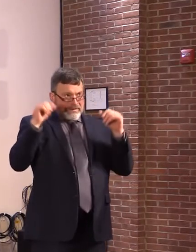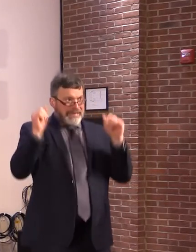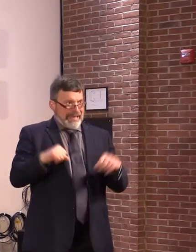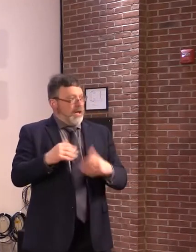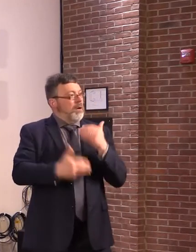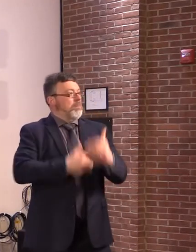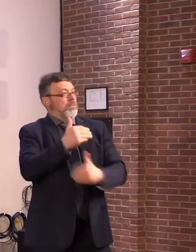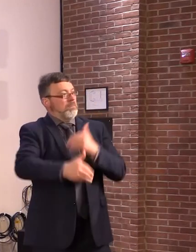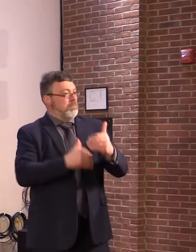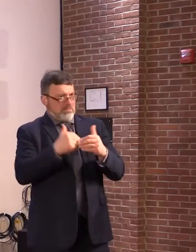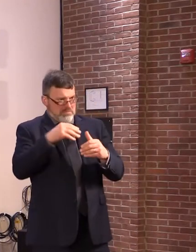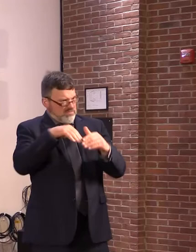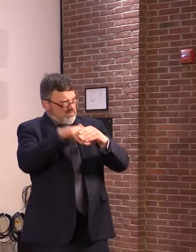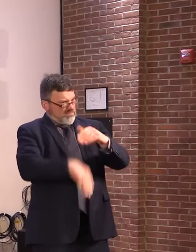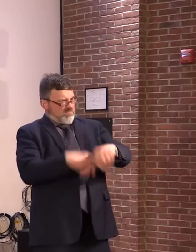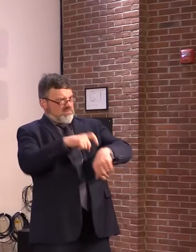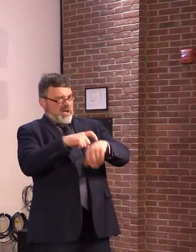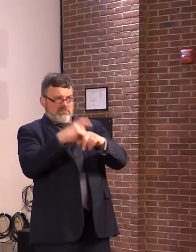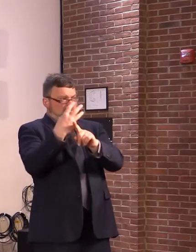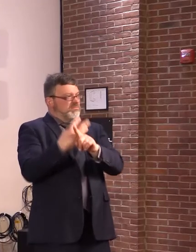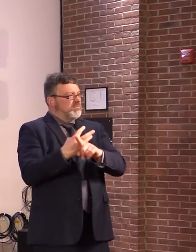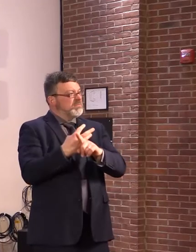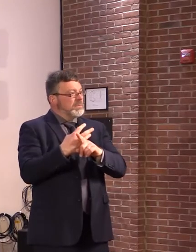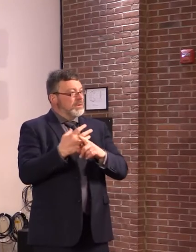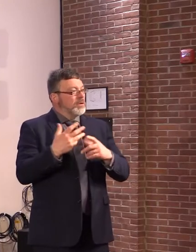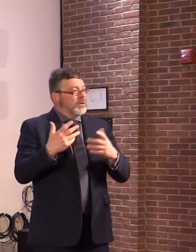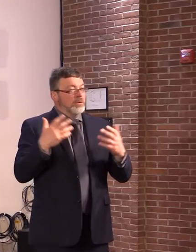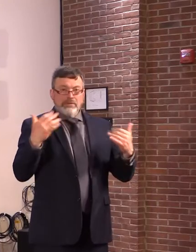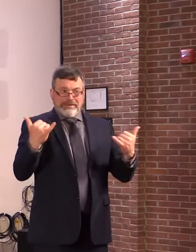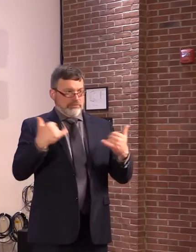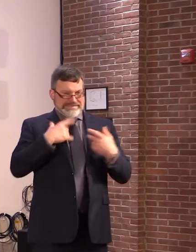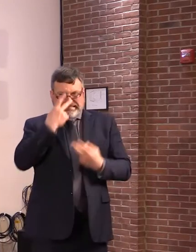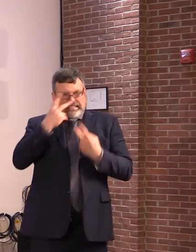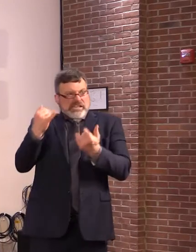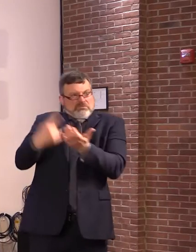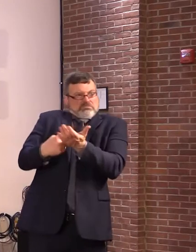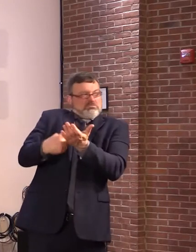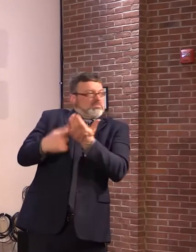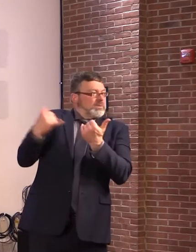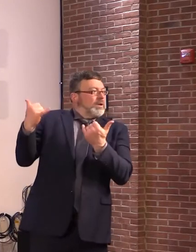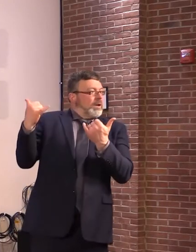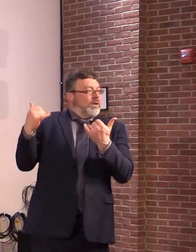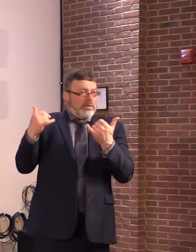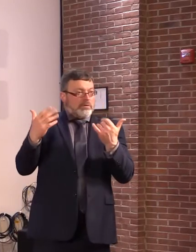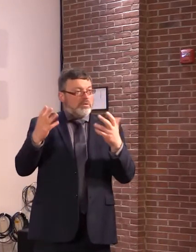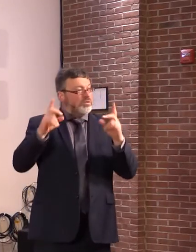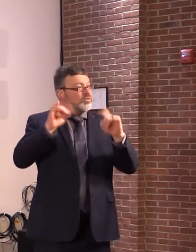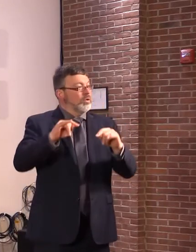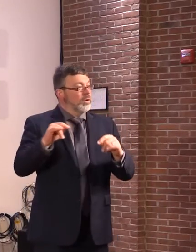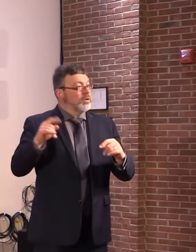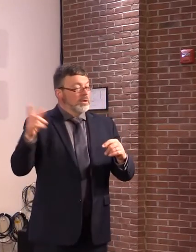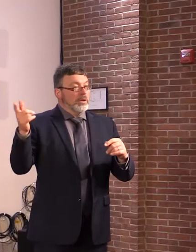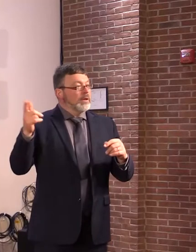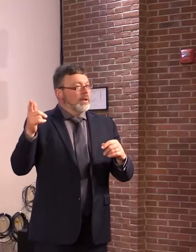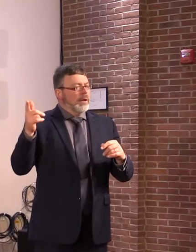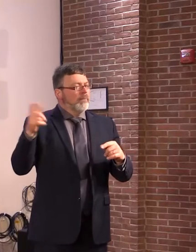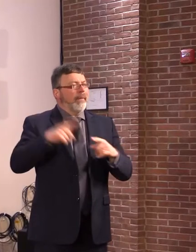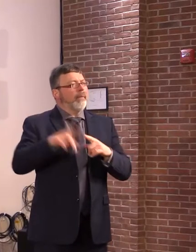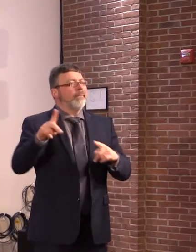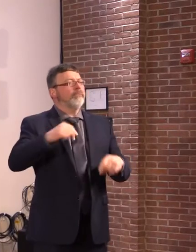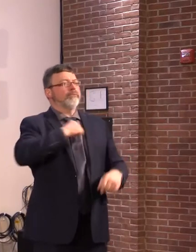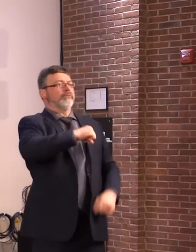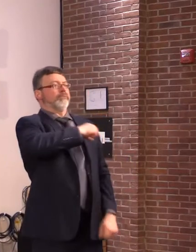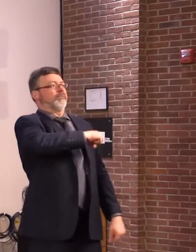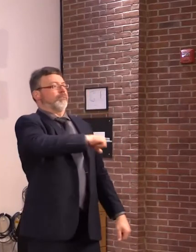year or so remotely are now coming to fruition. And not everyone's happy. Not everyone understands what they're now